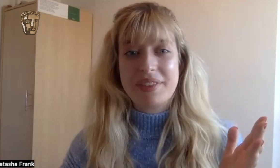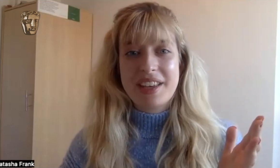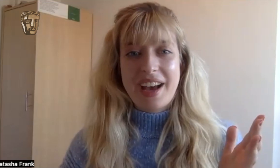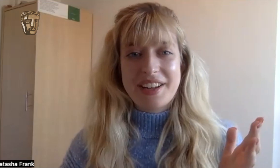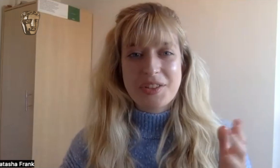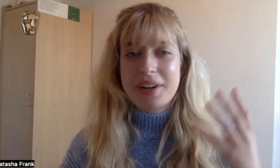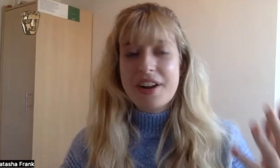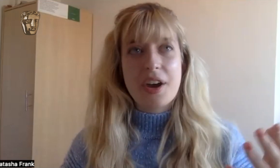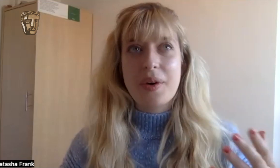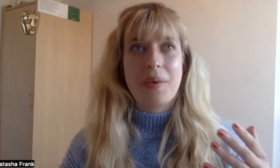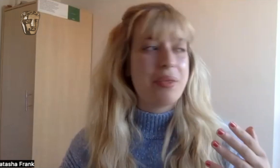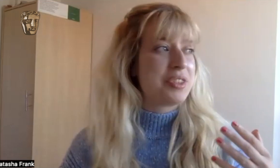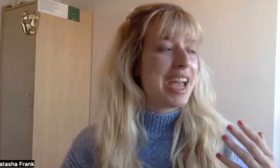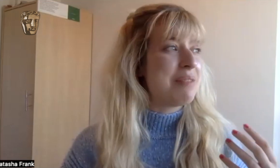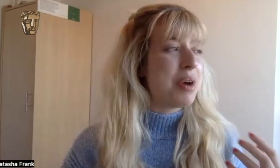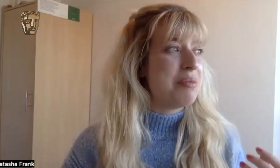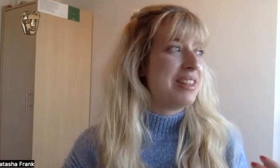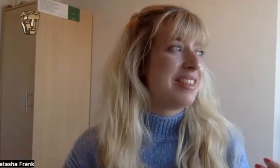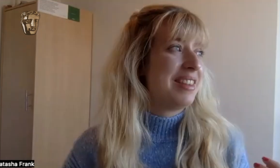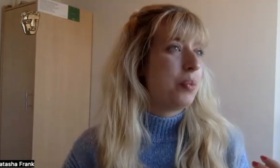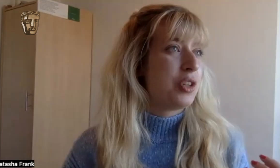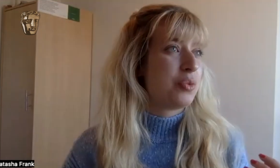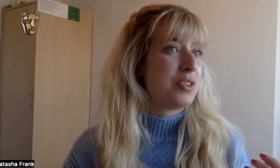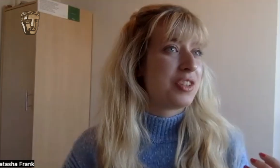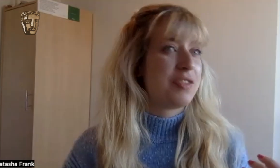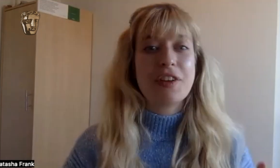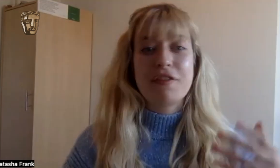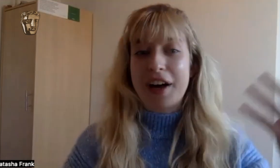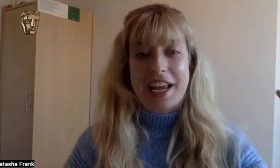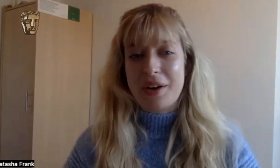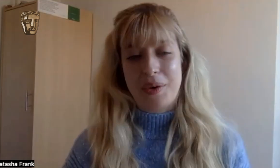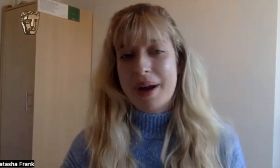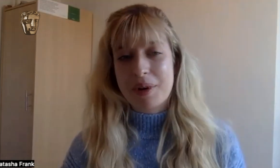and I just want to know was there any moment which was just funny or memorable?